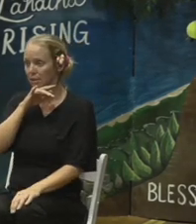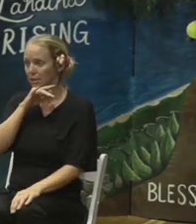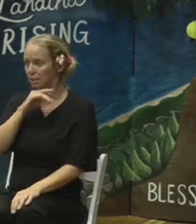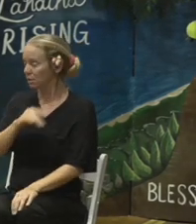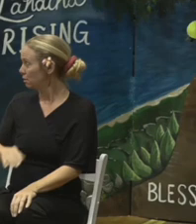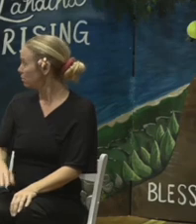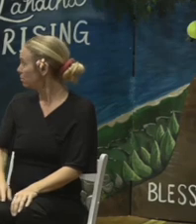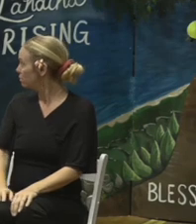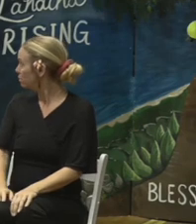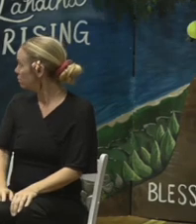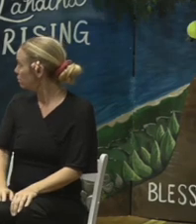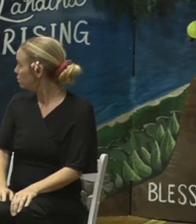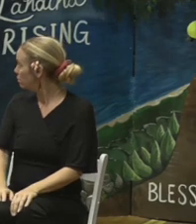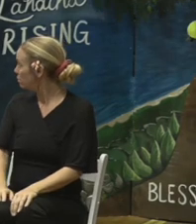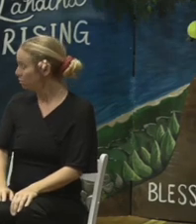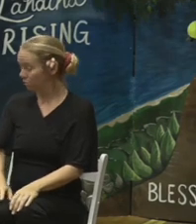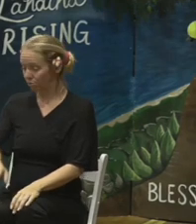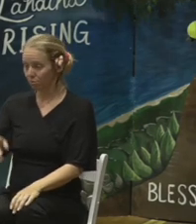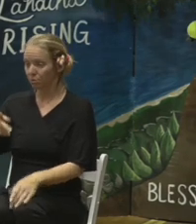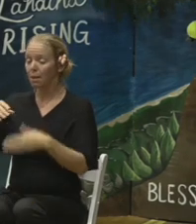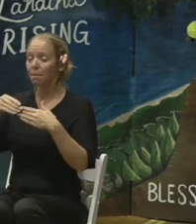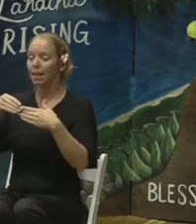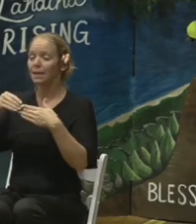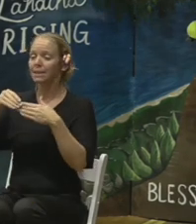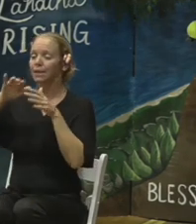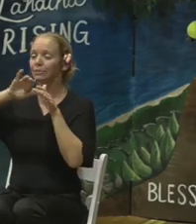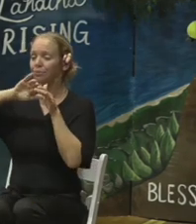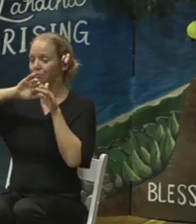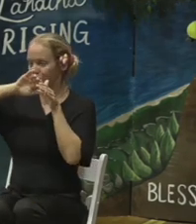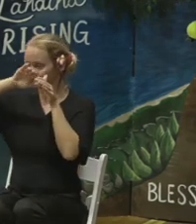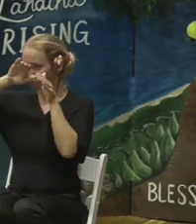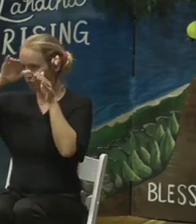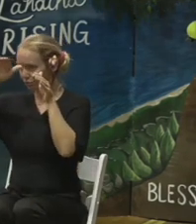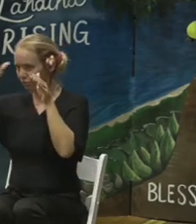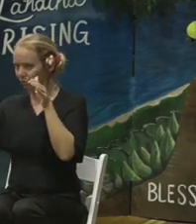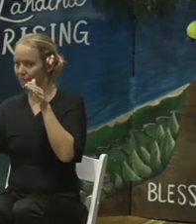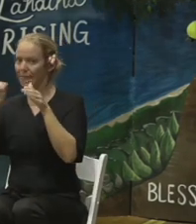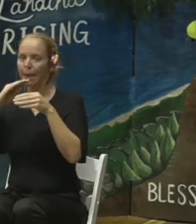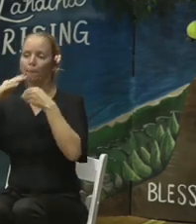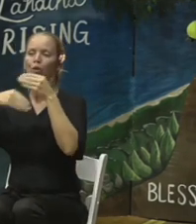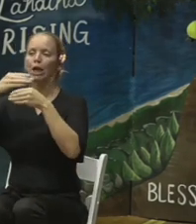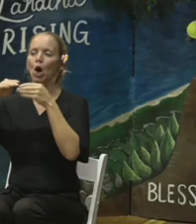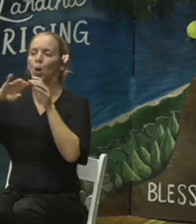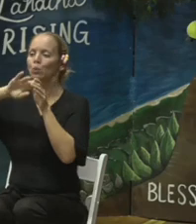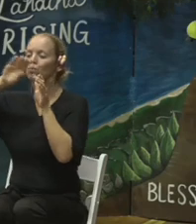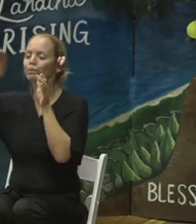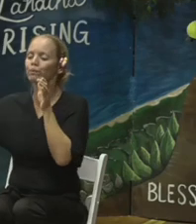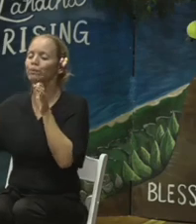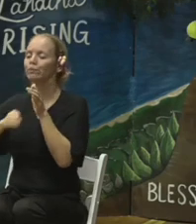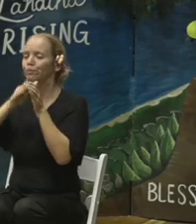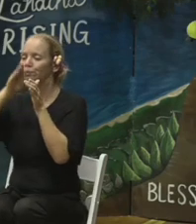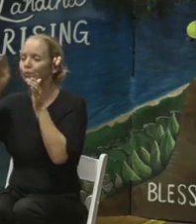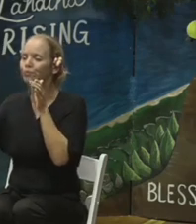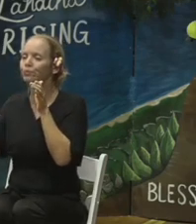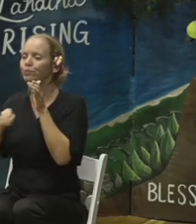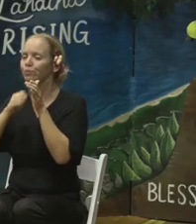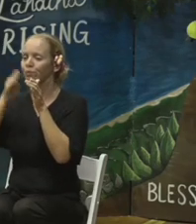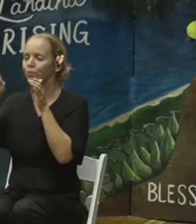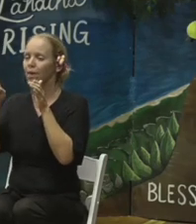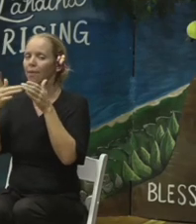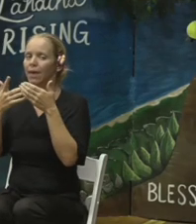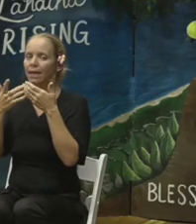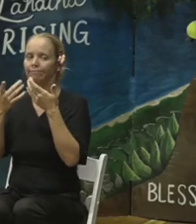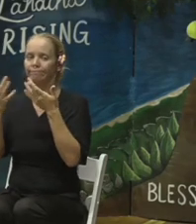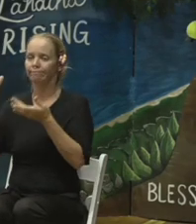plastics are flapped over, creating a burrito-type wrapping. And then an adhesive